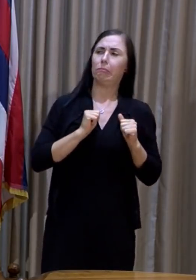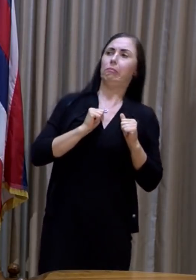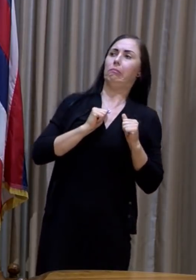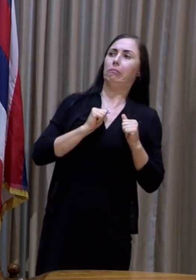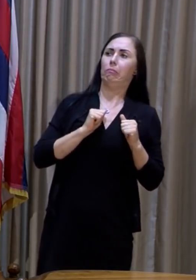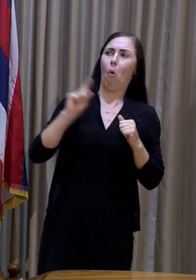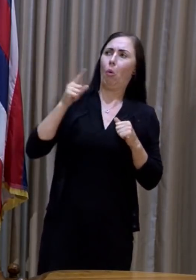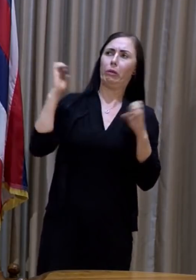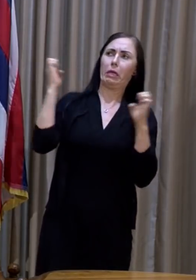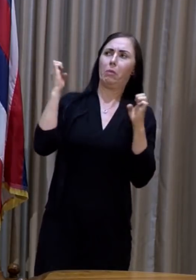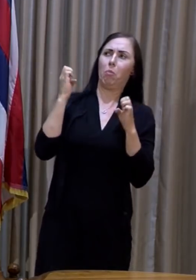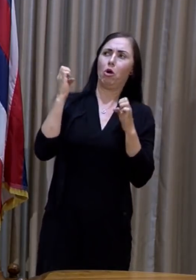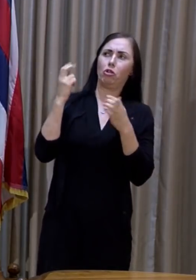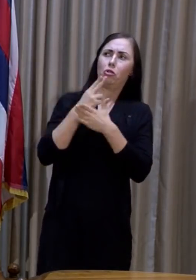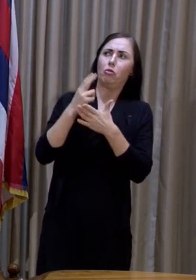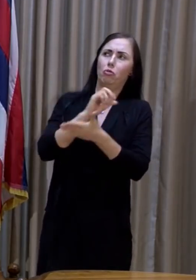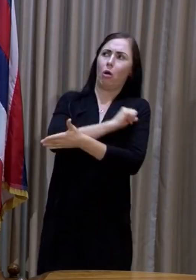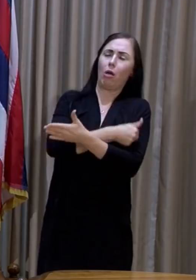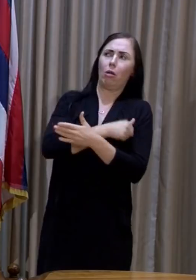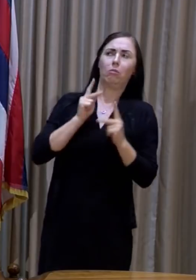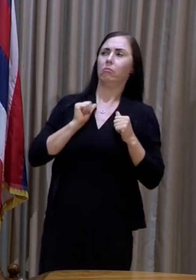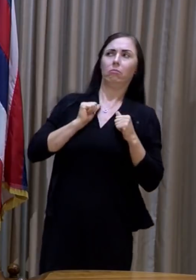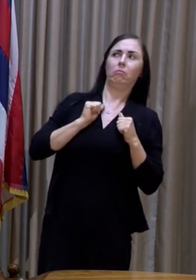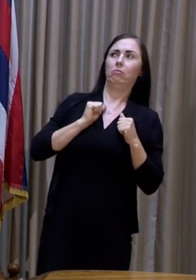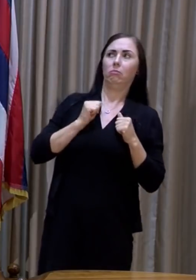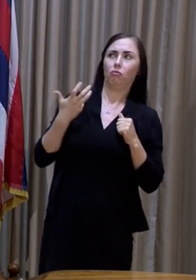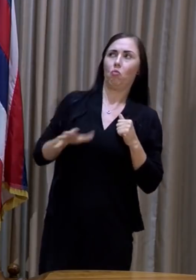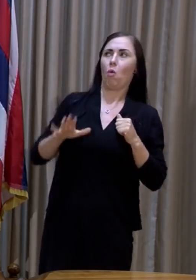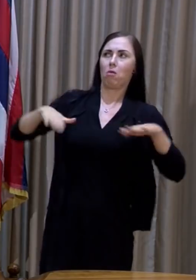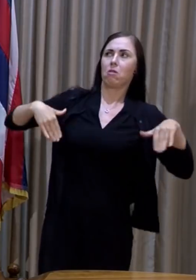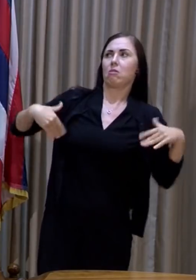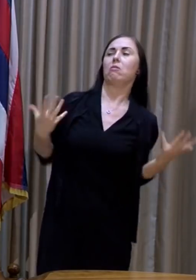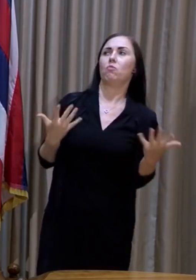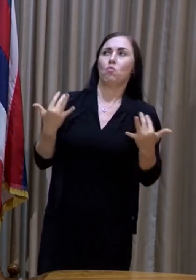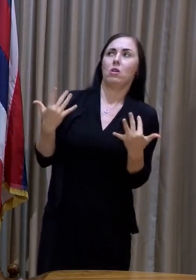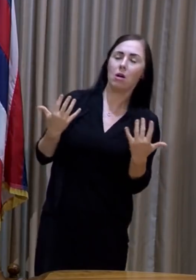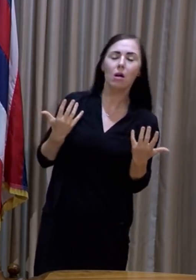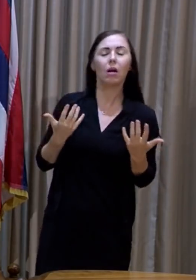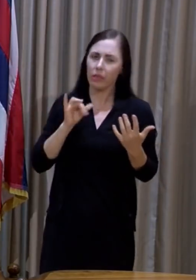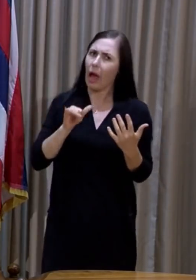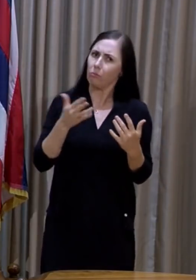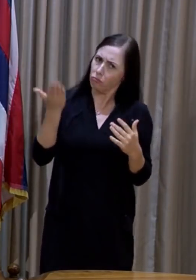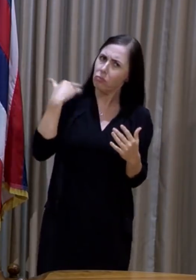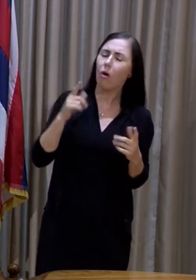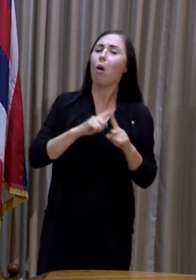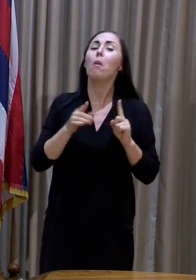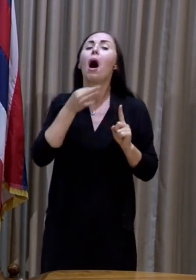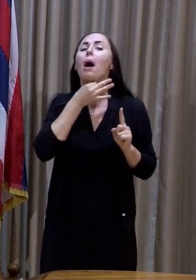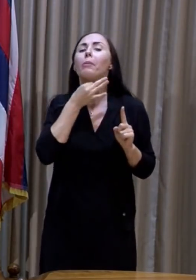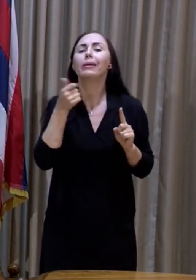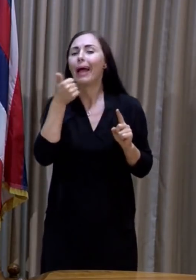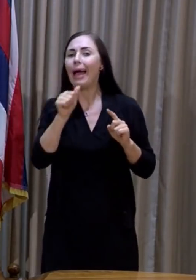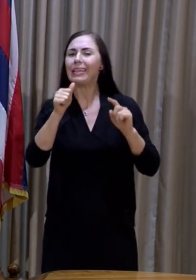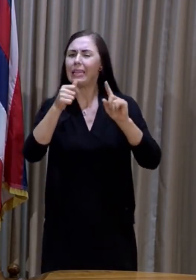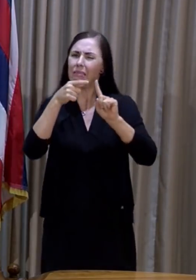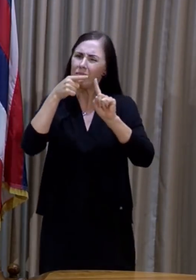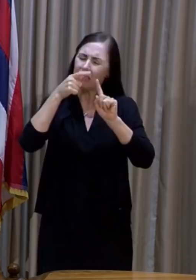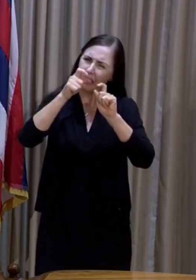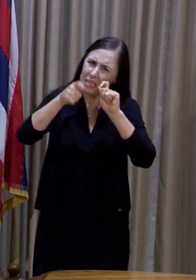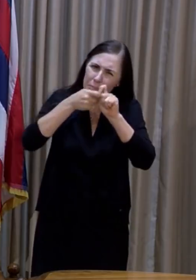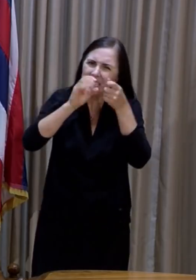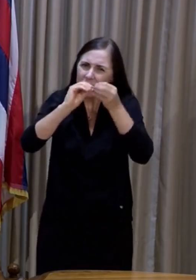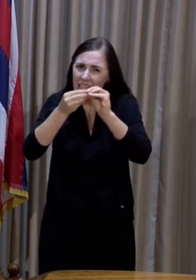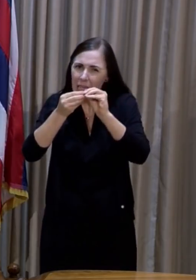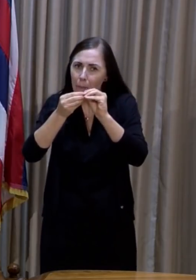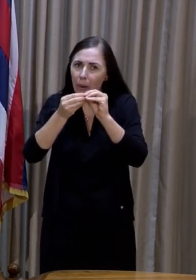authorization is a reason that people are reluctant. But is there any, are there any numbers? Do you know how much this could